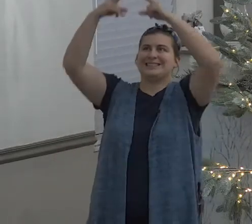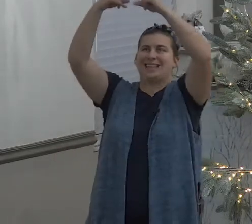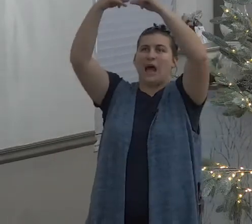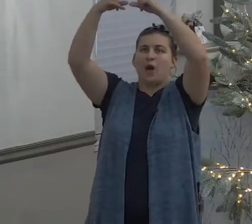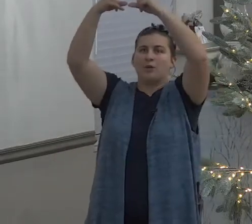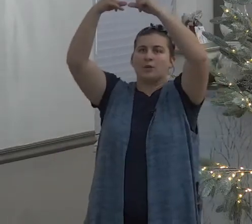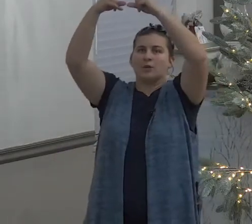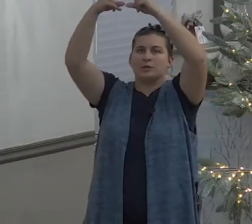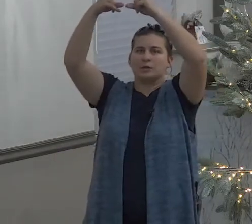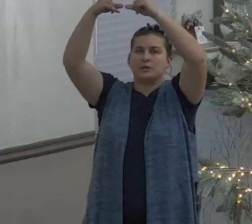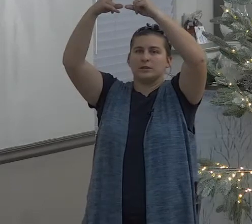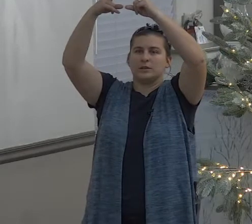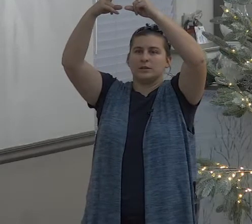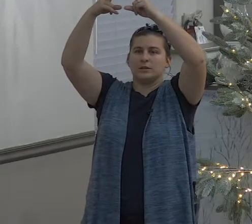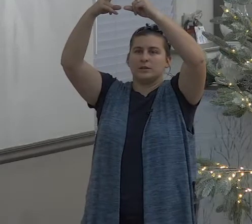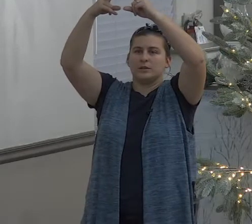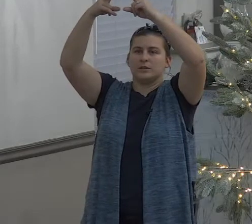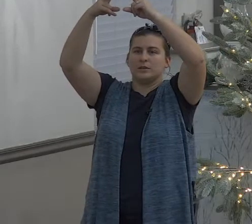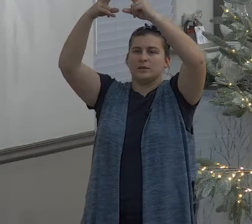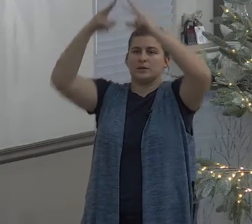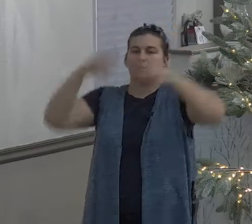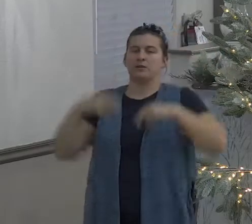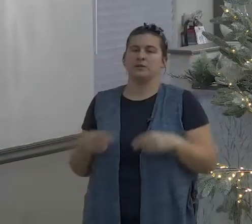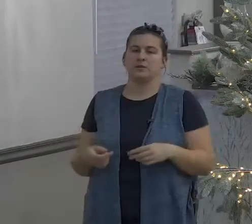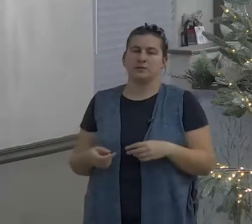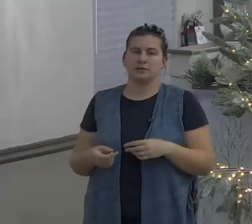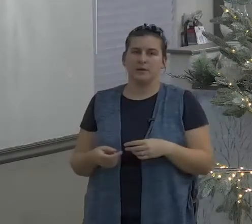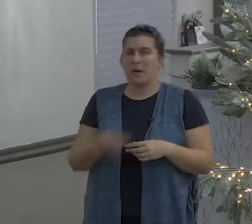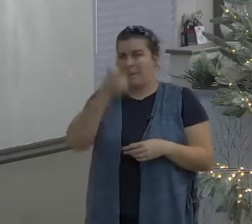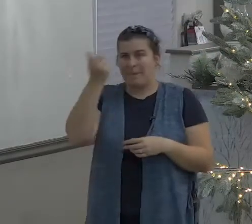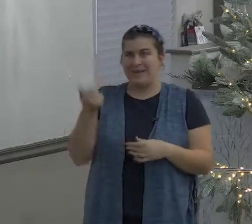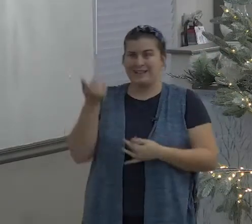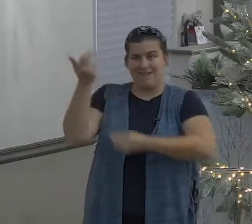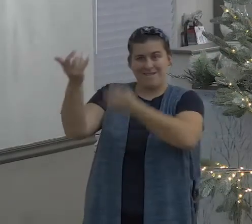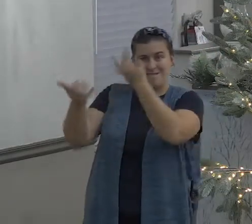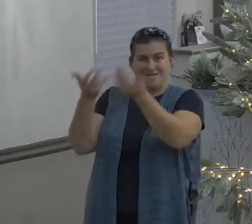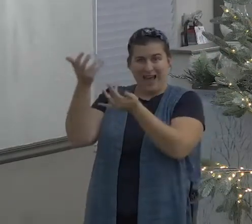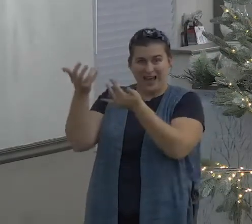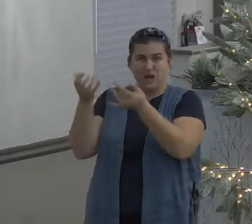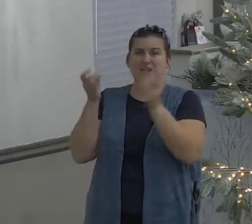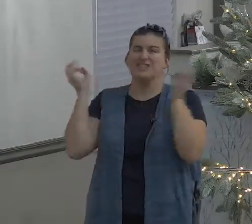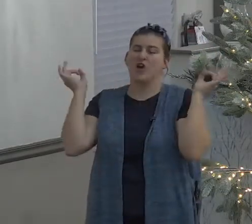but I tell you there's something about somebody jumping out of a skyscraper